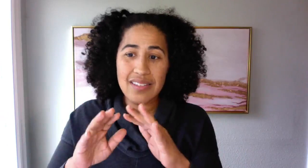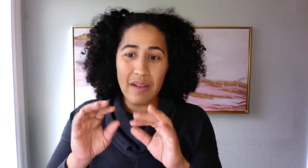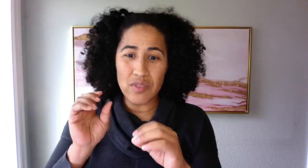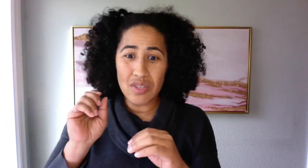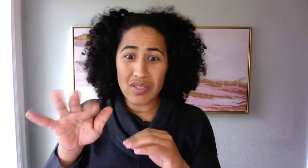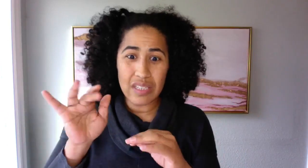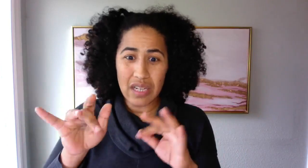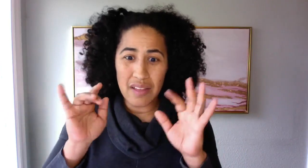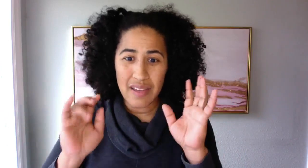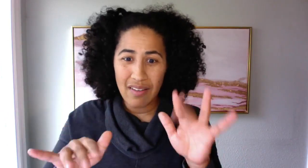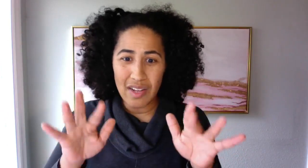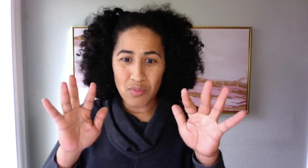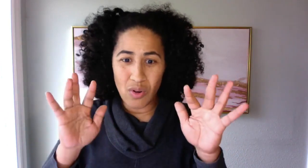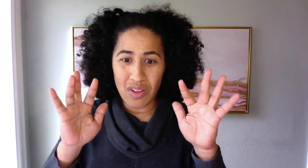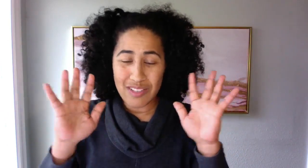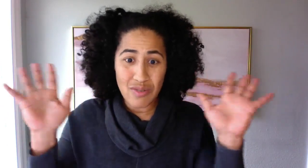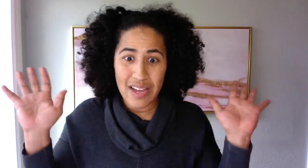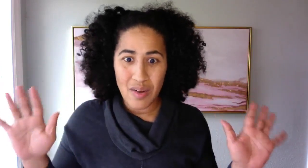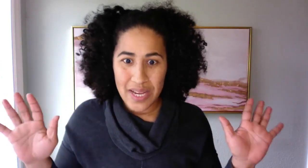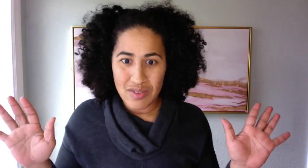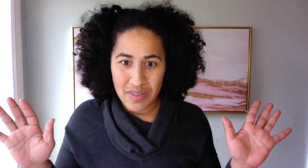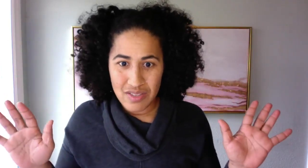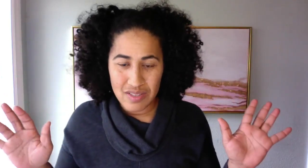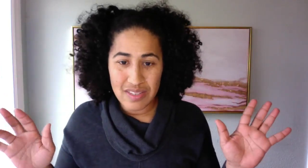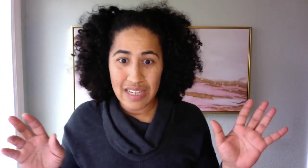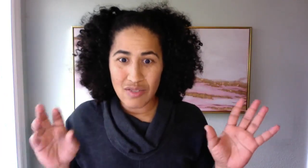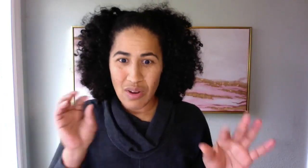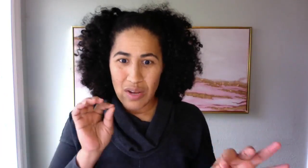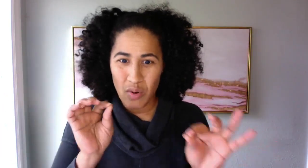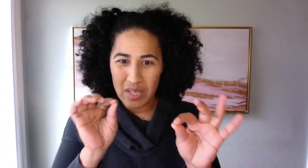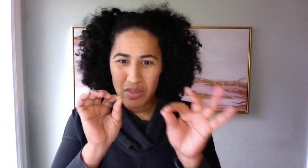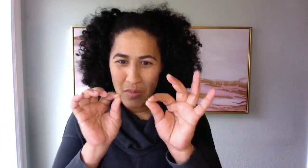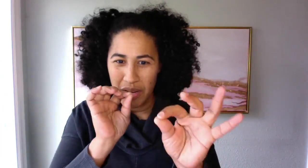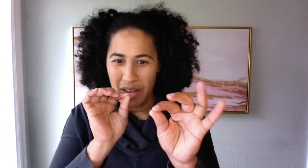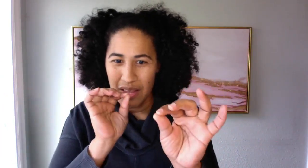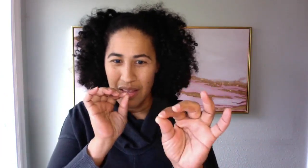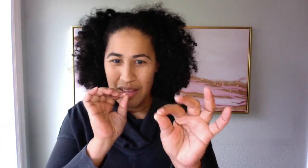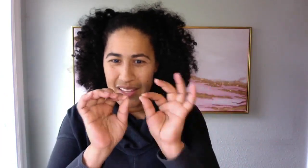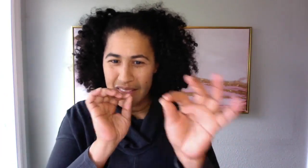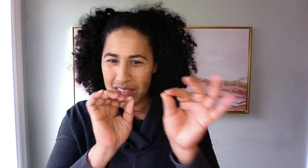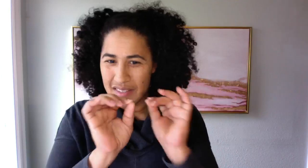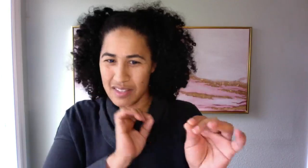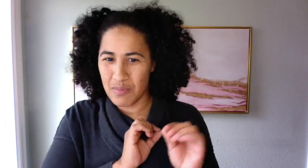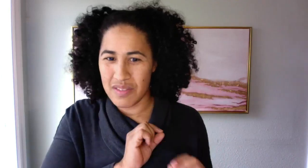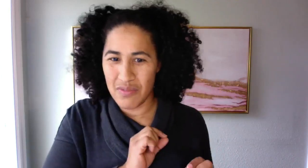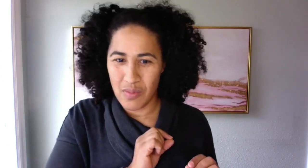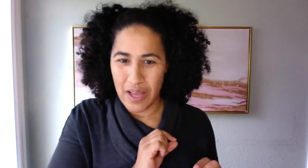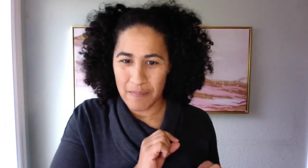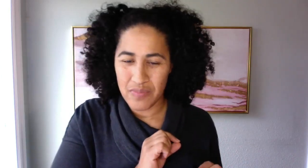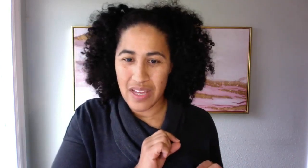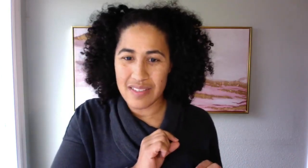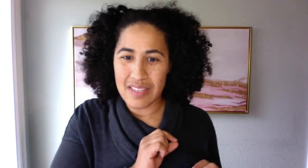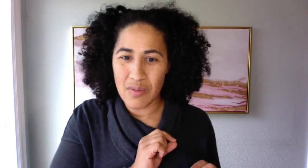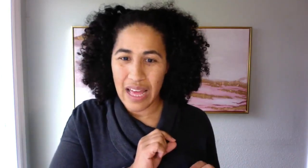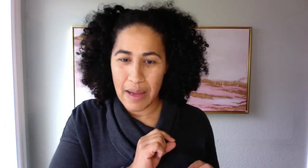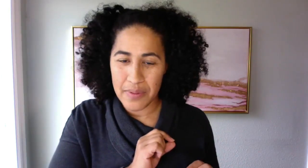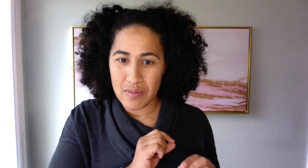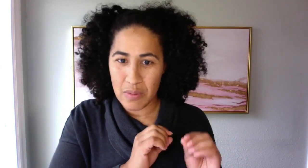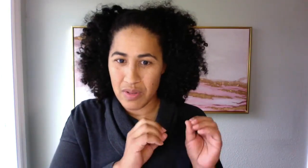so you can just click on there and roll, try out my interventions and try working with your brain in this specific way and see what happens. People are